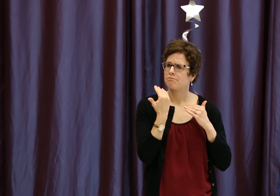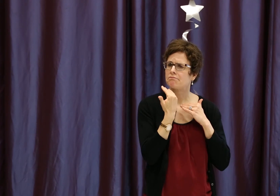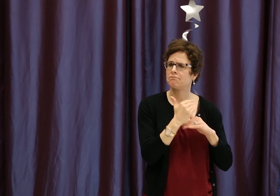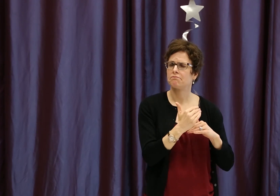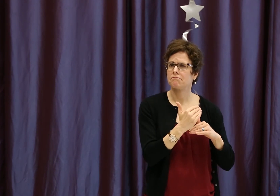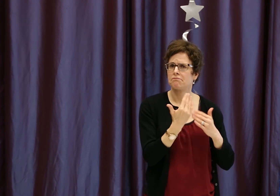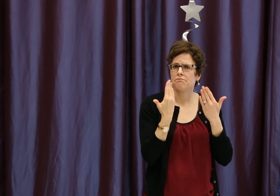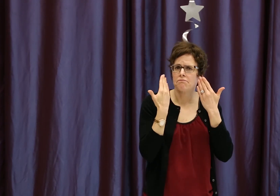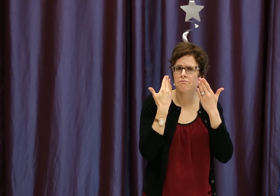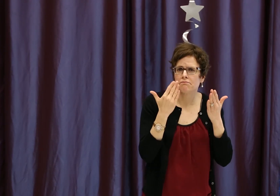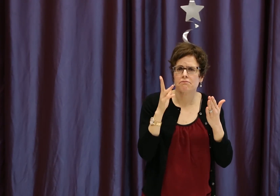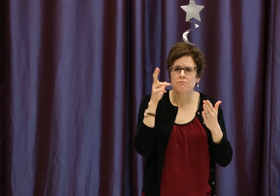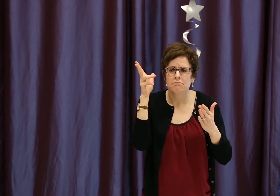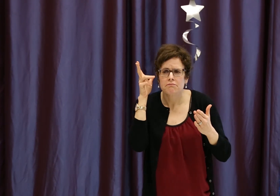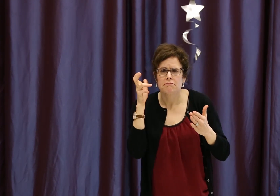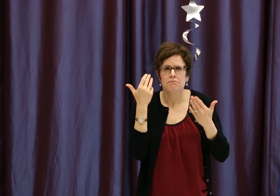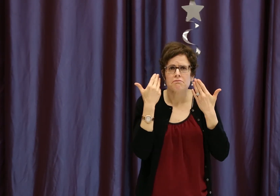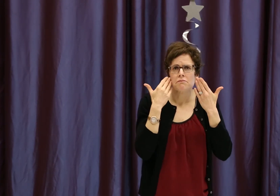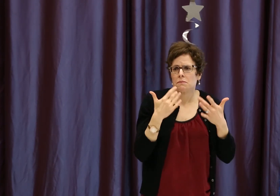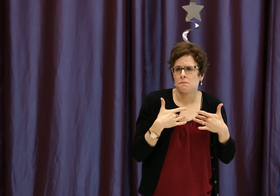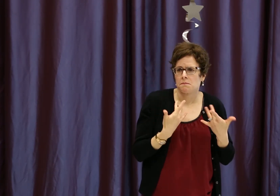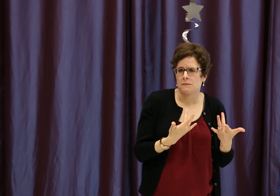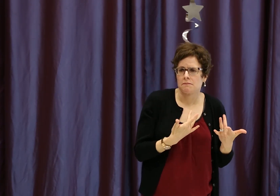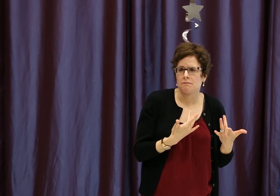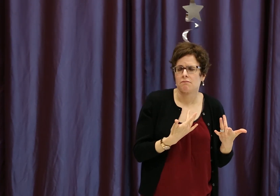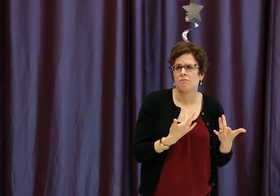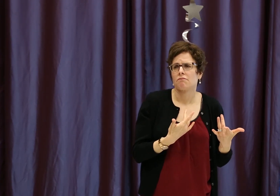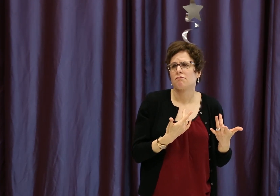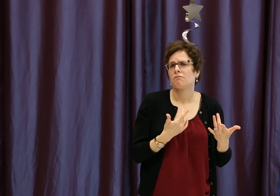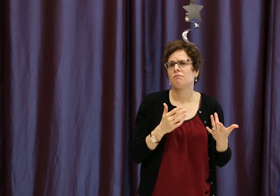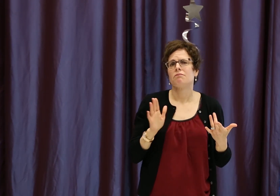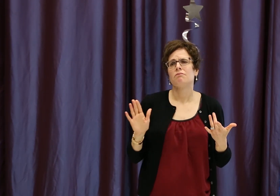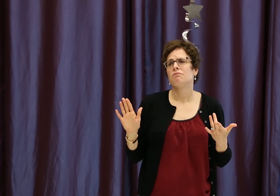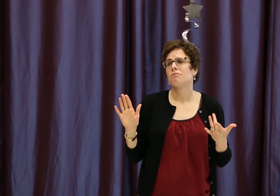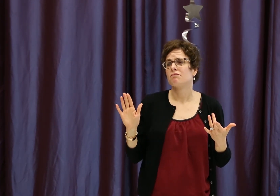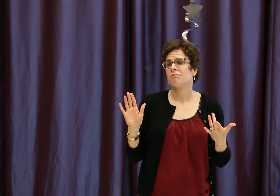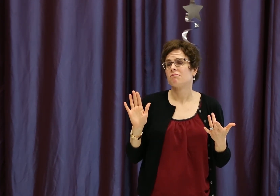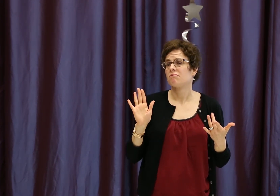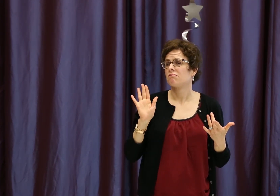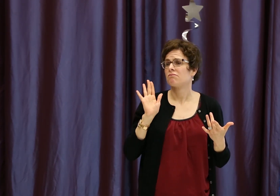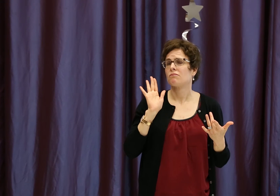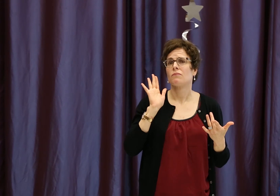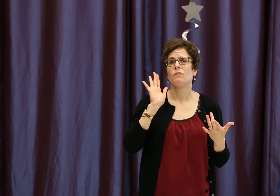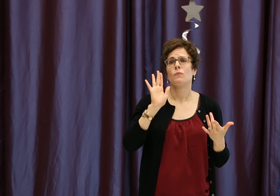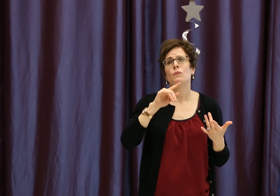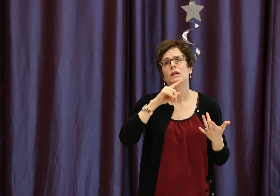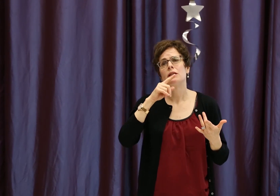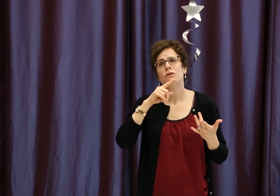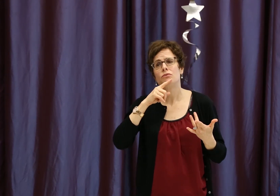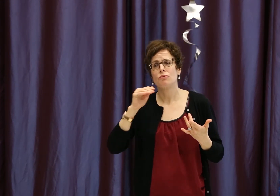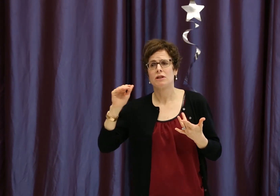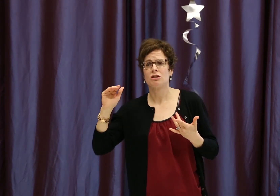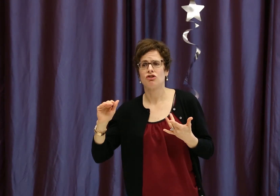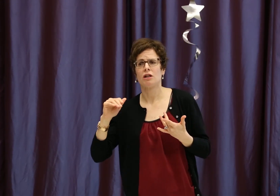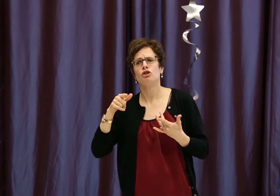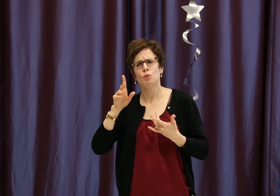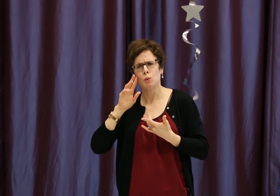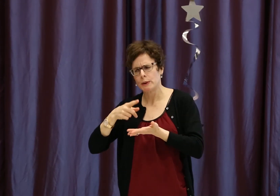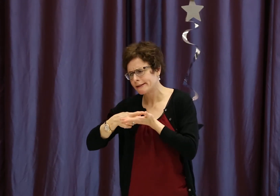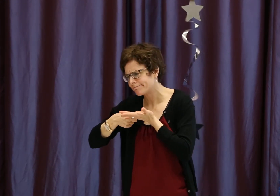you need to explain to them what's happening. If they're unable to access the spoken language around them, it's the parent's responsibility to explain